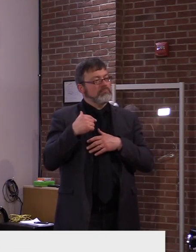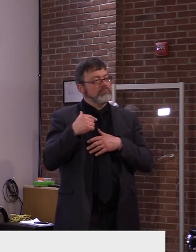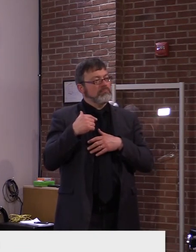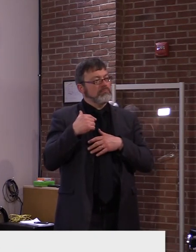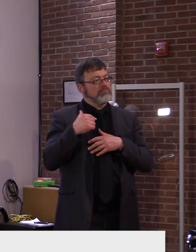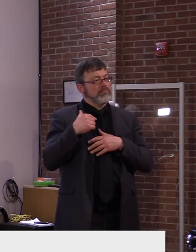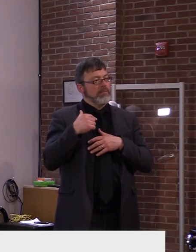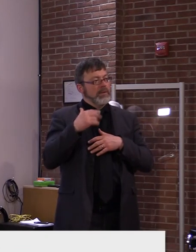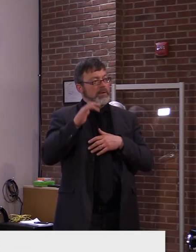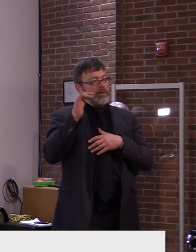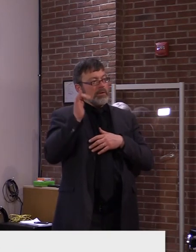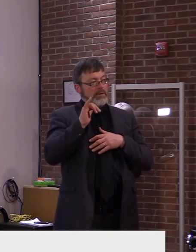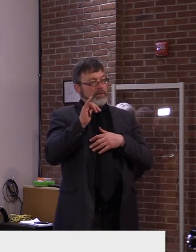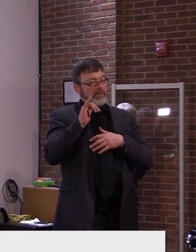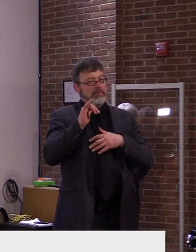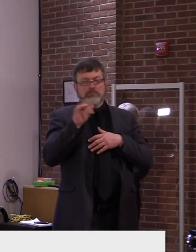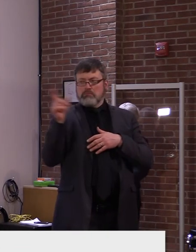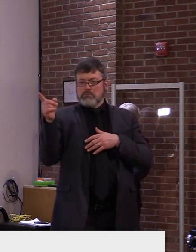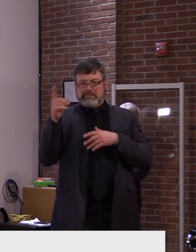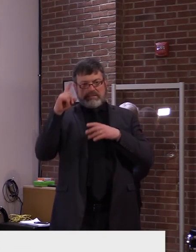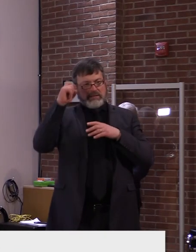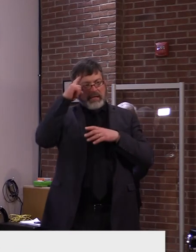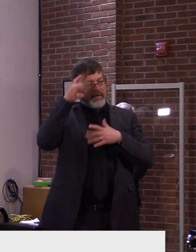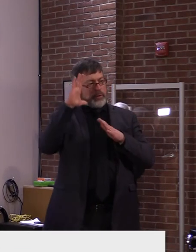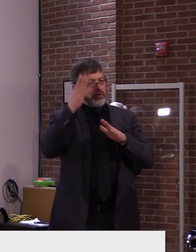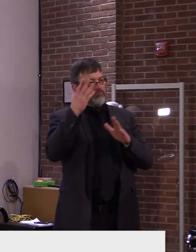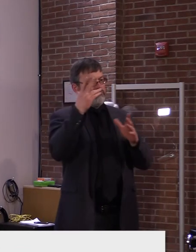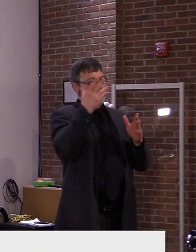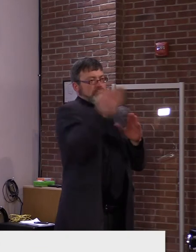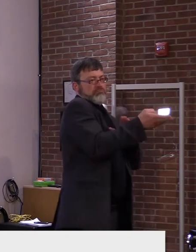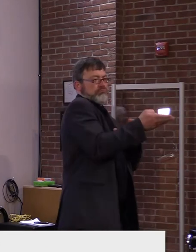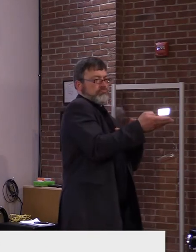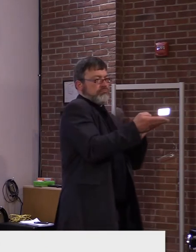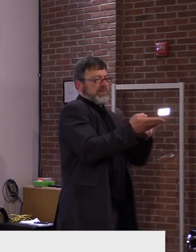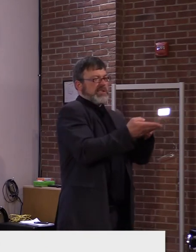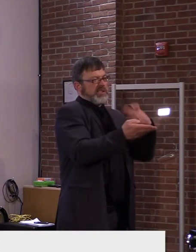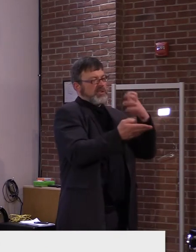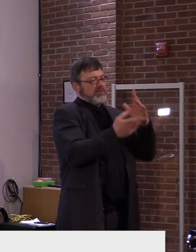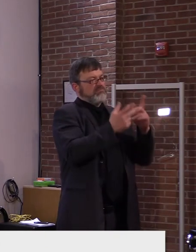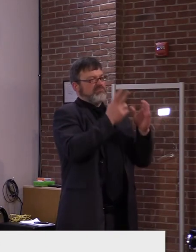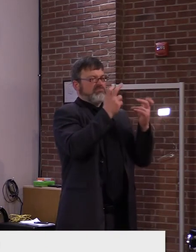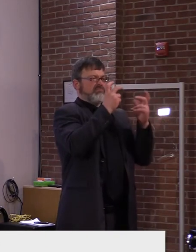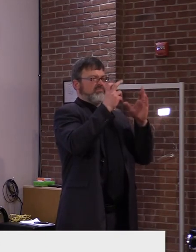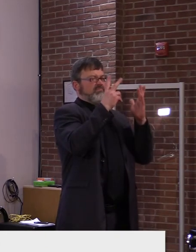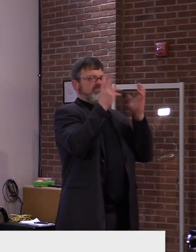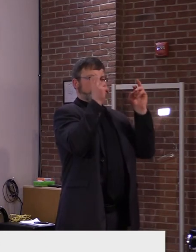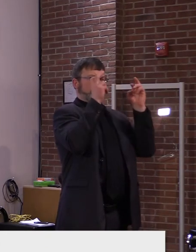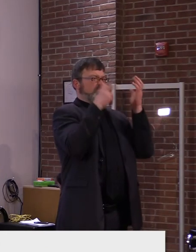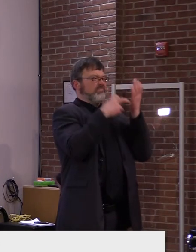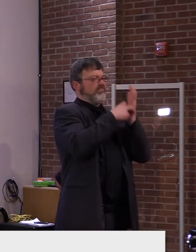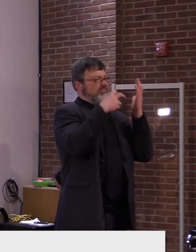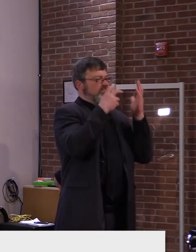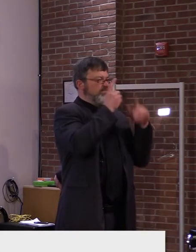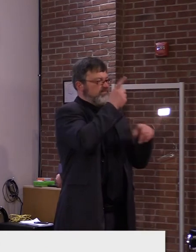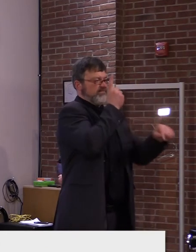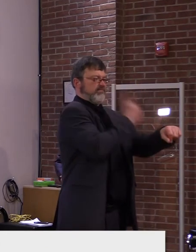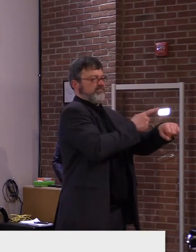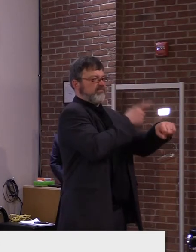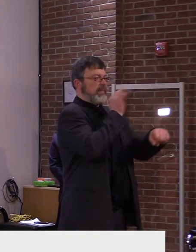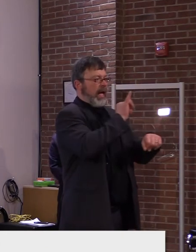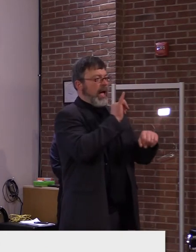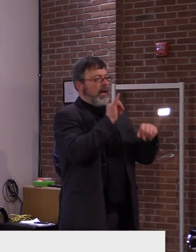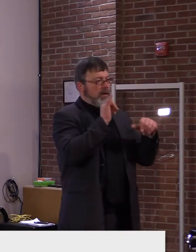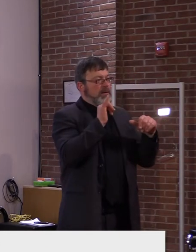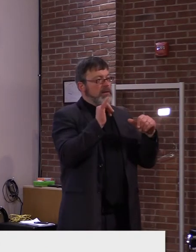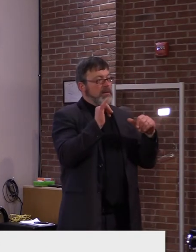government then screens through those and tries to determine which ones, um, are actually real and valid and then goes through an education